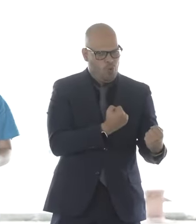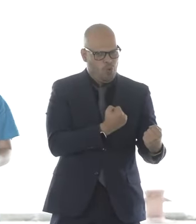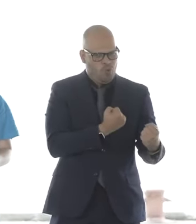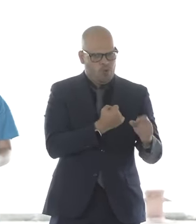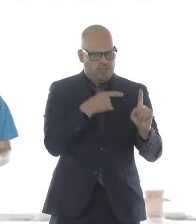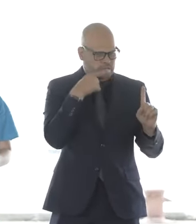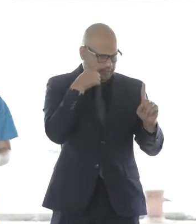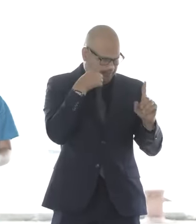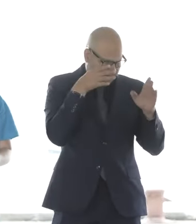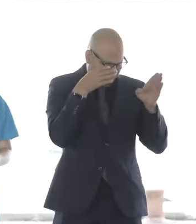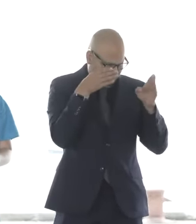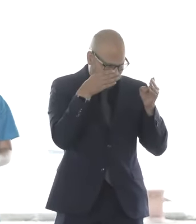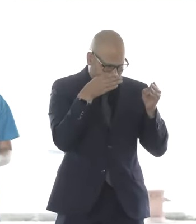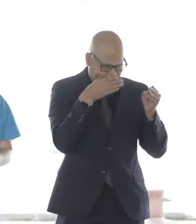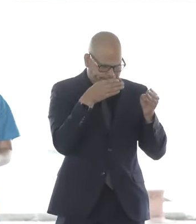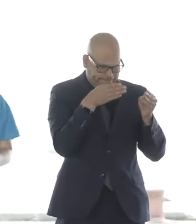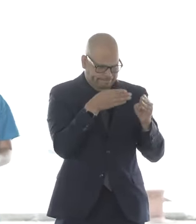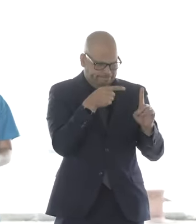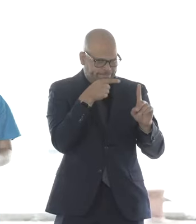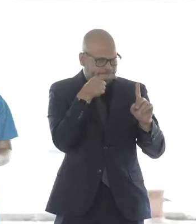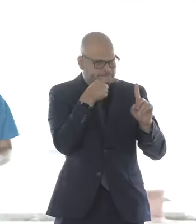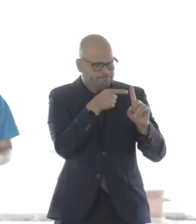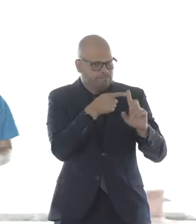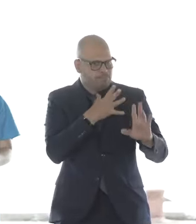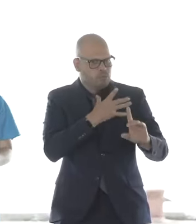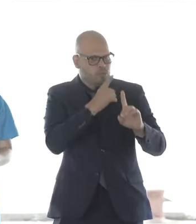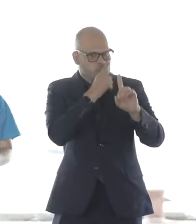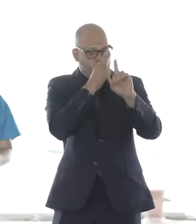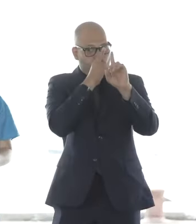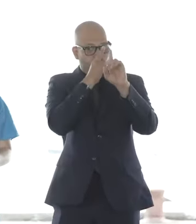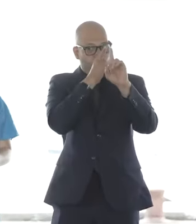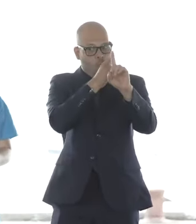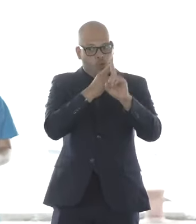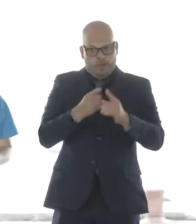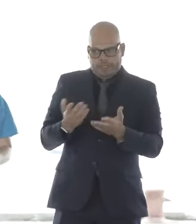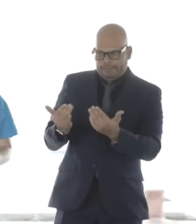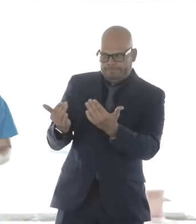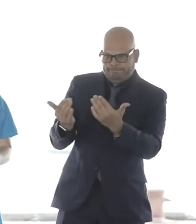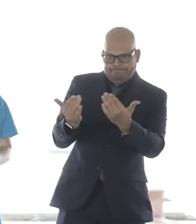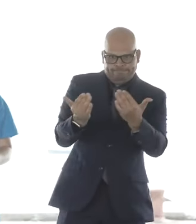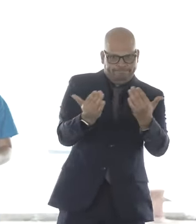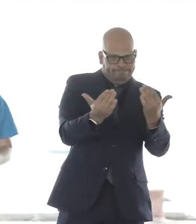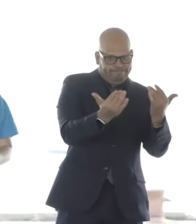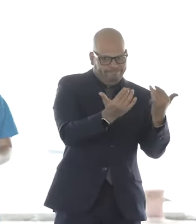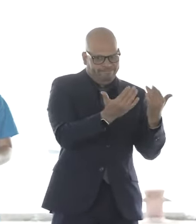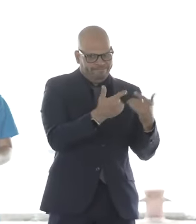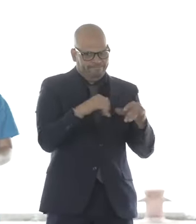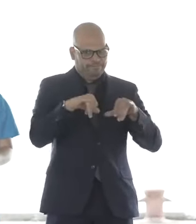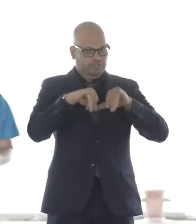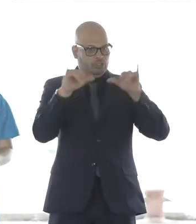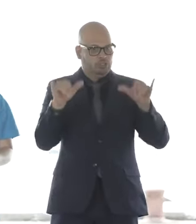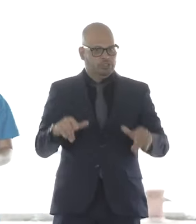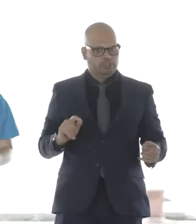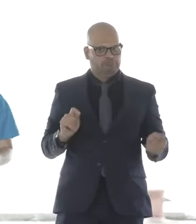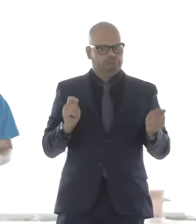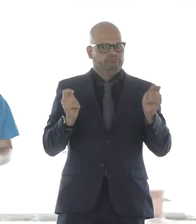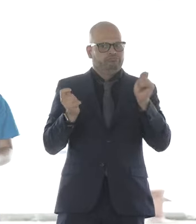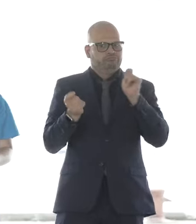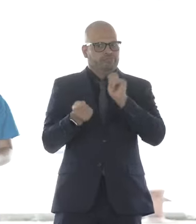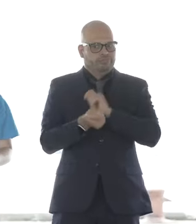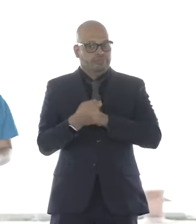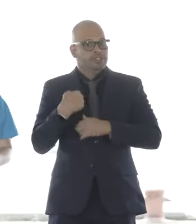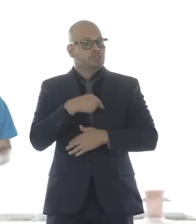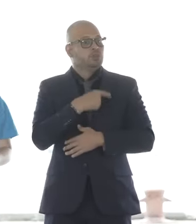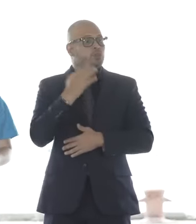always center environmental justice through community power building and system change. SAFE knows that when change finally does come,